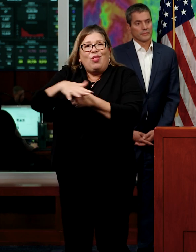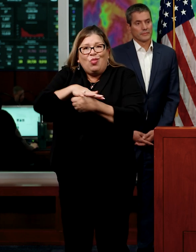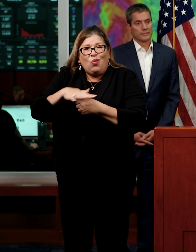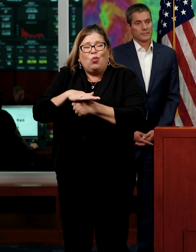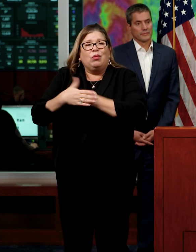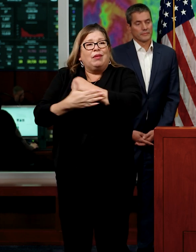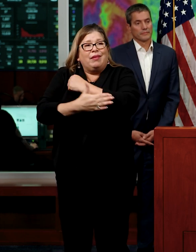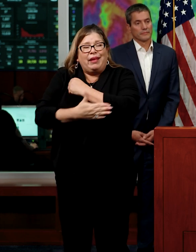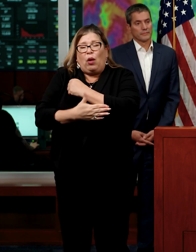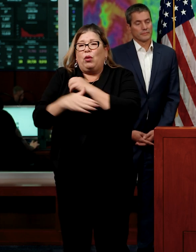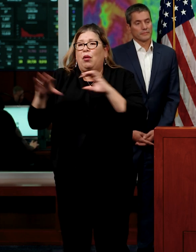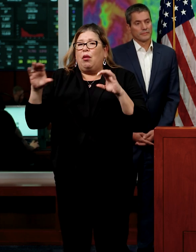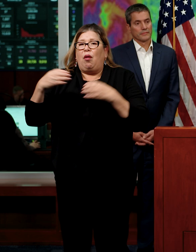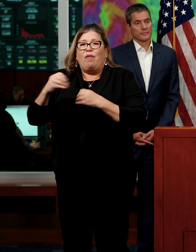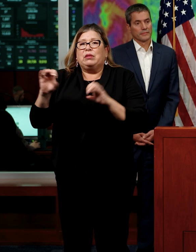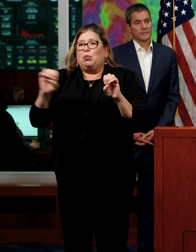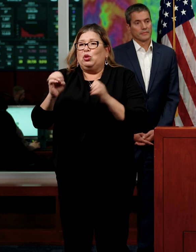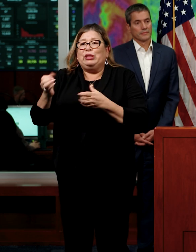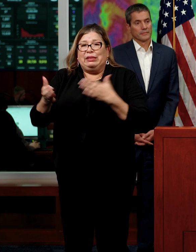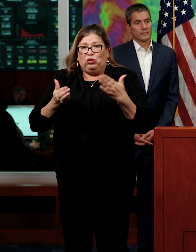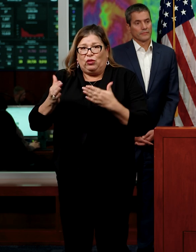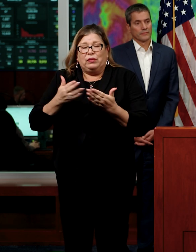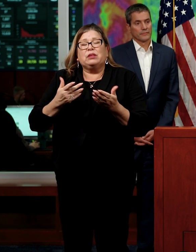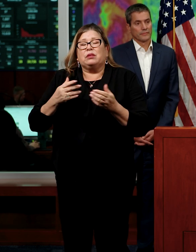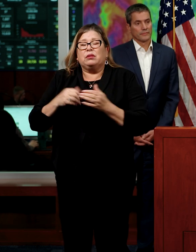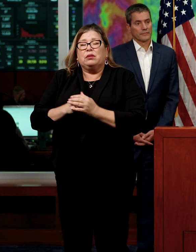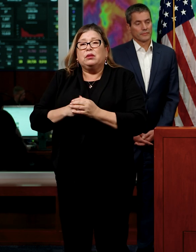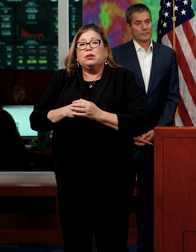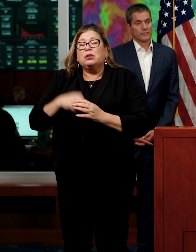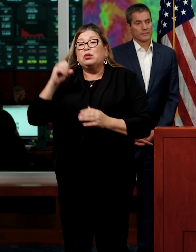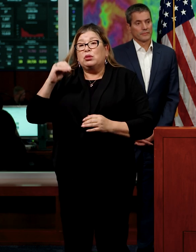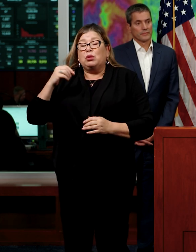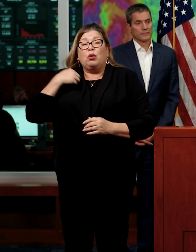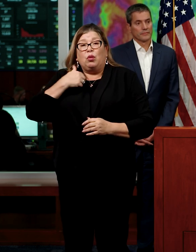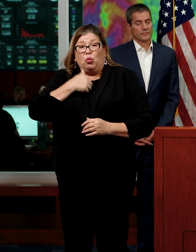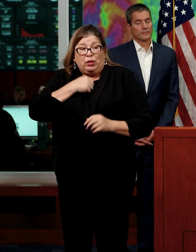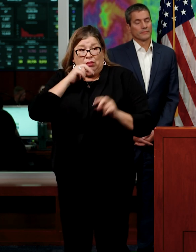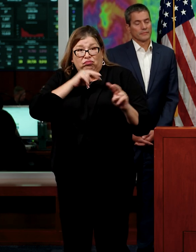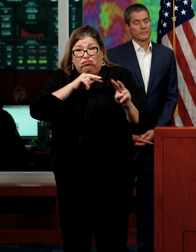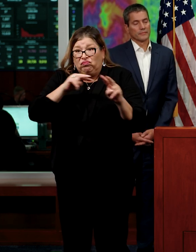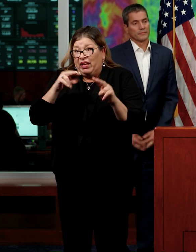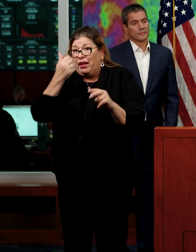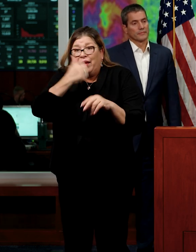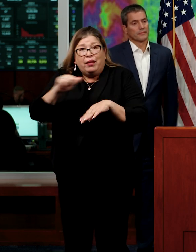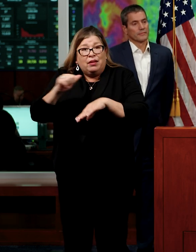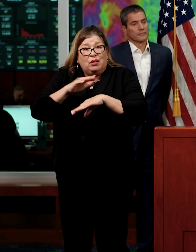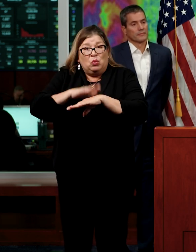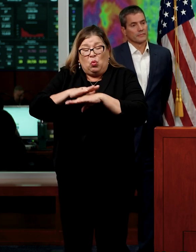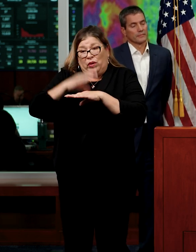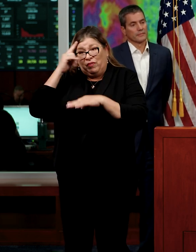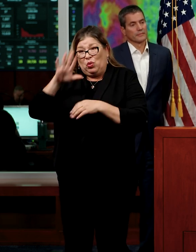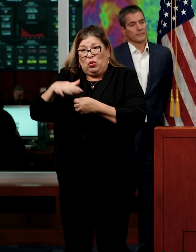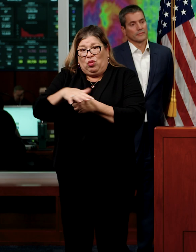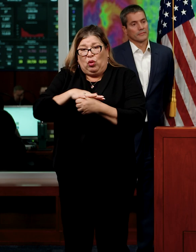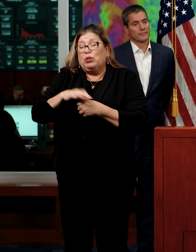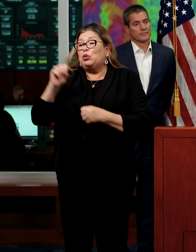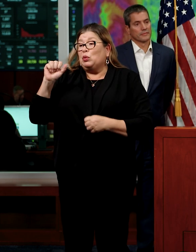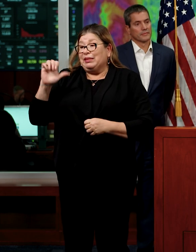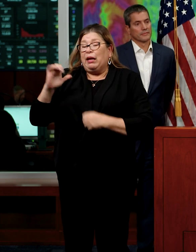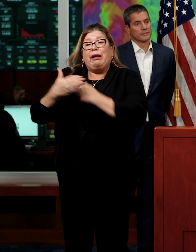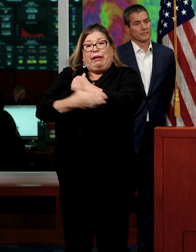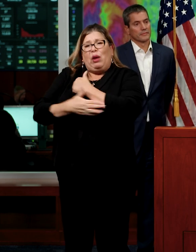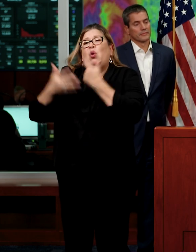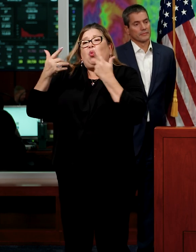office of emergency services, and we keep track of those warnings that are out. So Sacramento County does